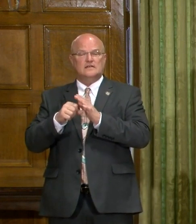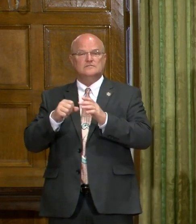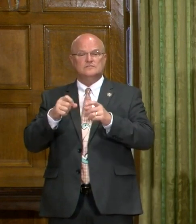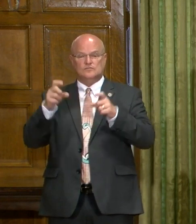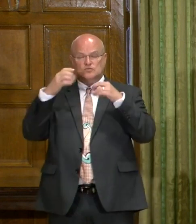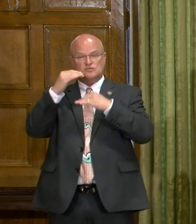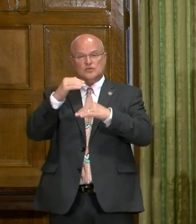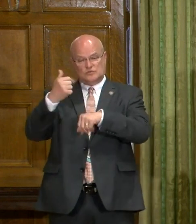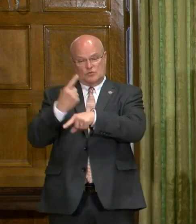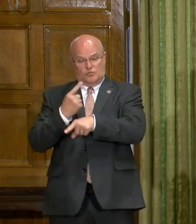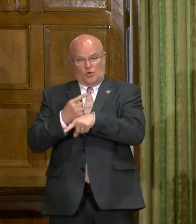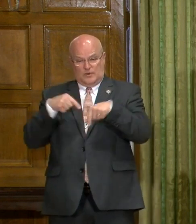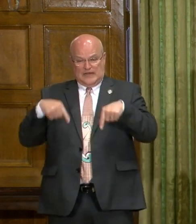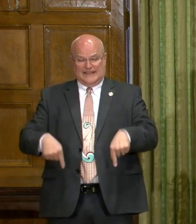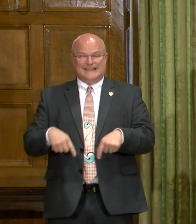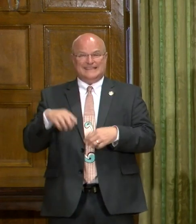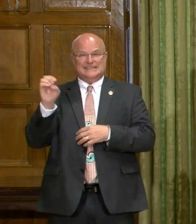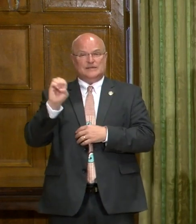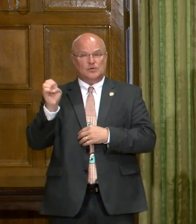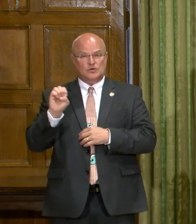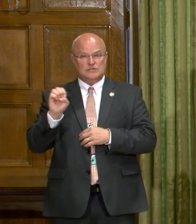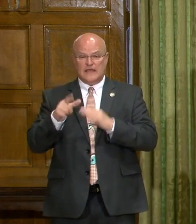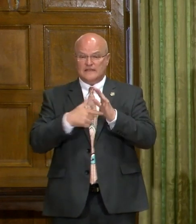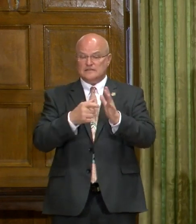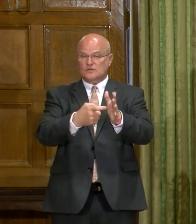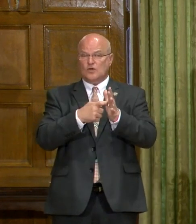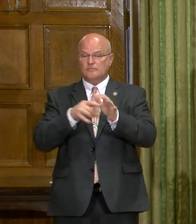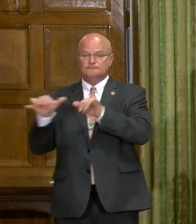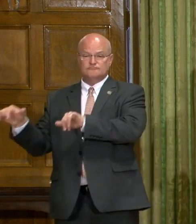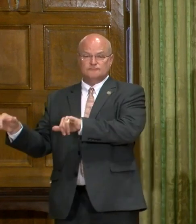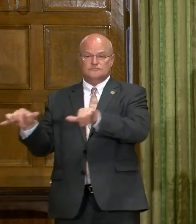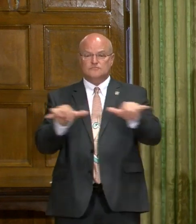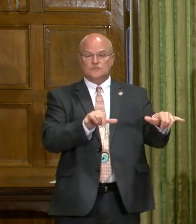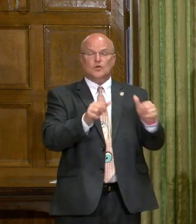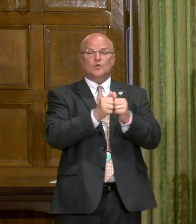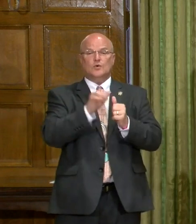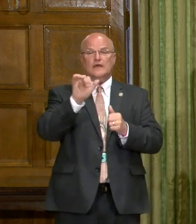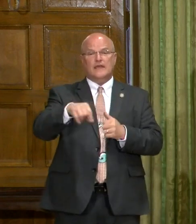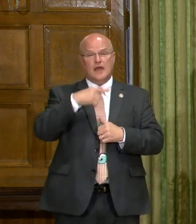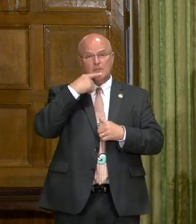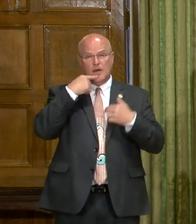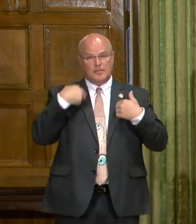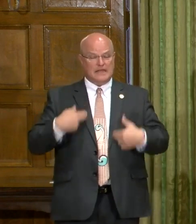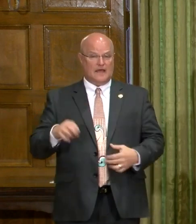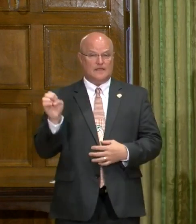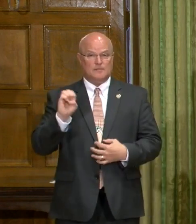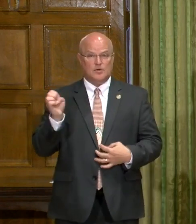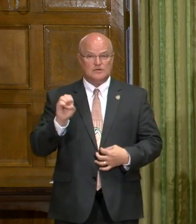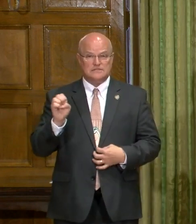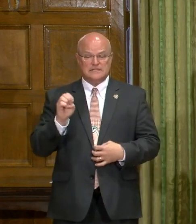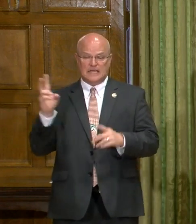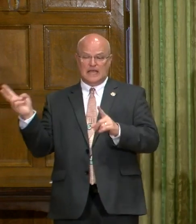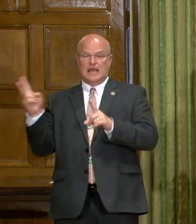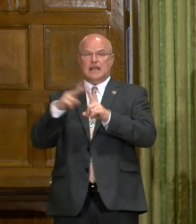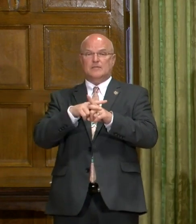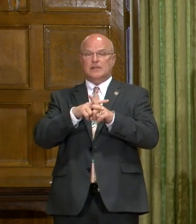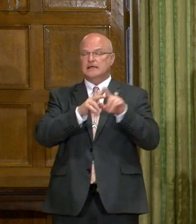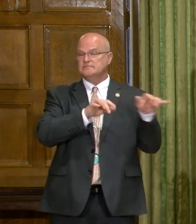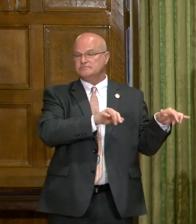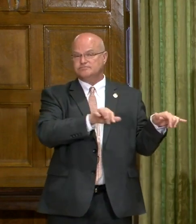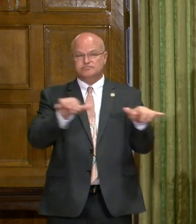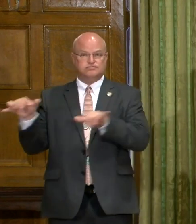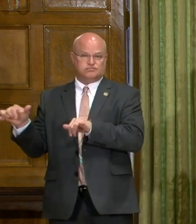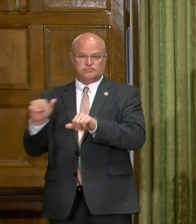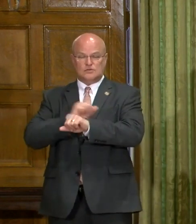emergency. This requirement is consistent with that public health emergency and applies across the